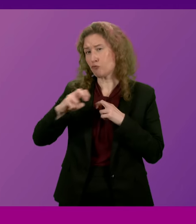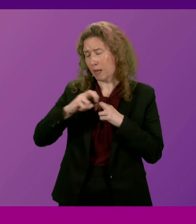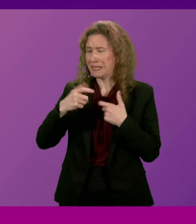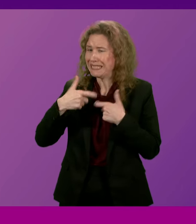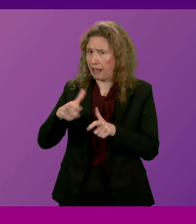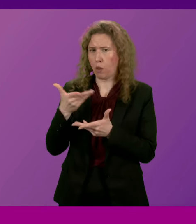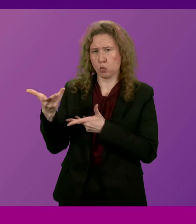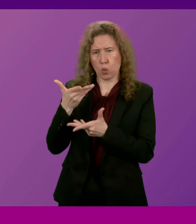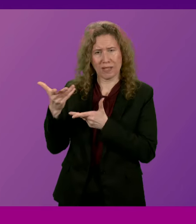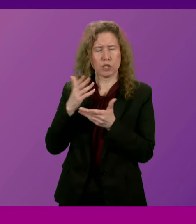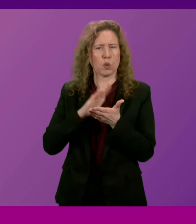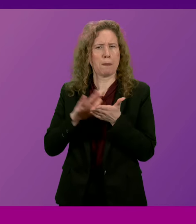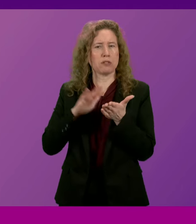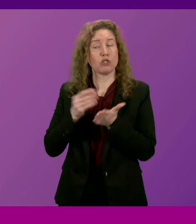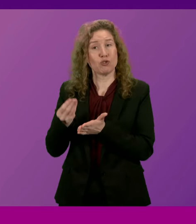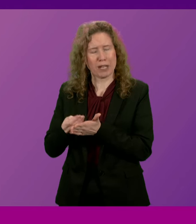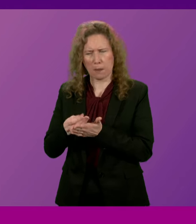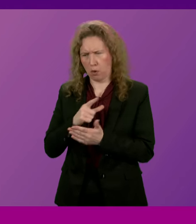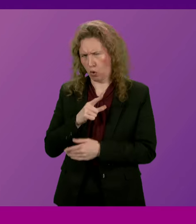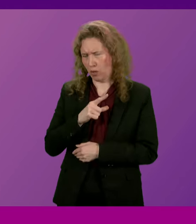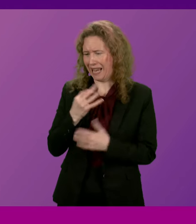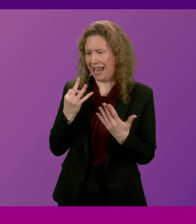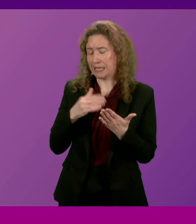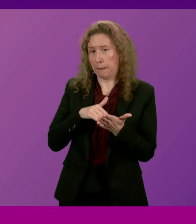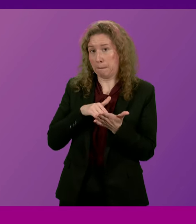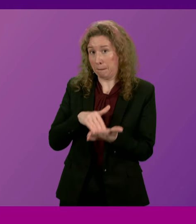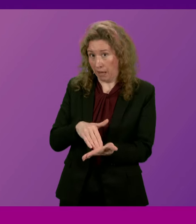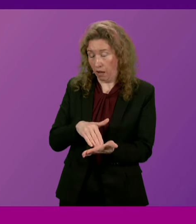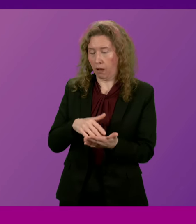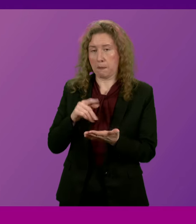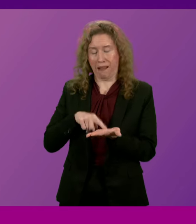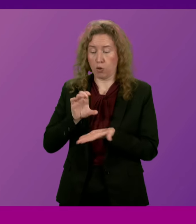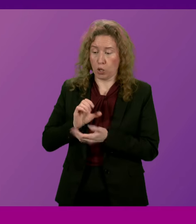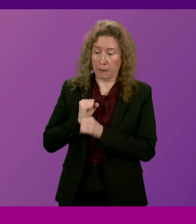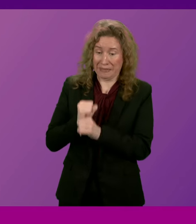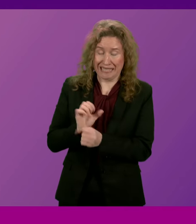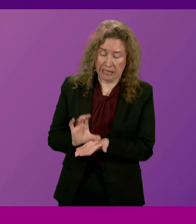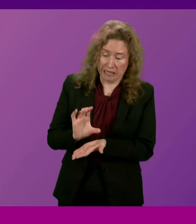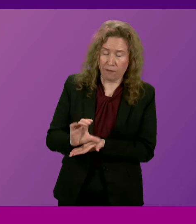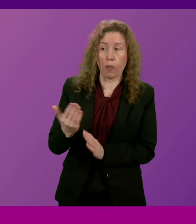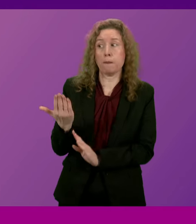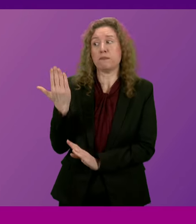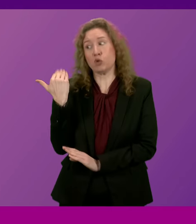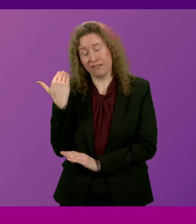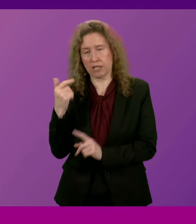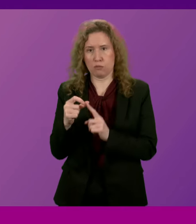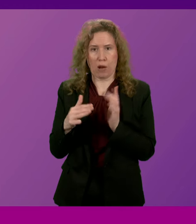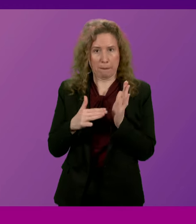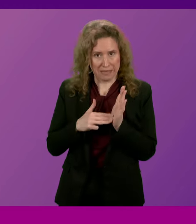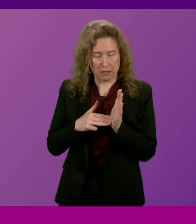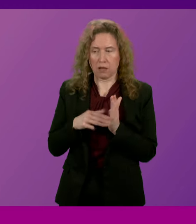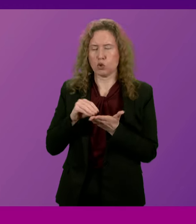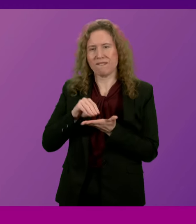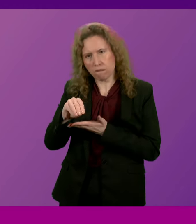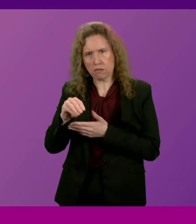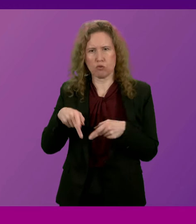Majesty's Treasury regarding the £8 million committed by the former Prime Minister, Rishi Shunak, to fund a study on the A75. I'm also aware that